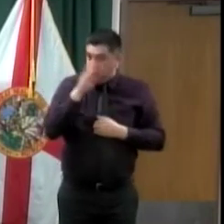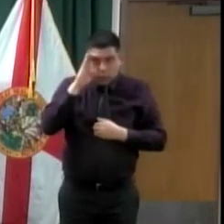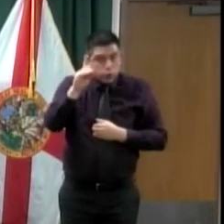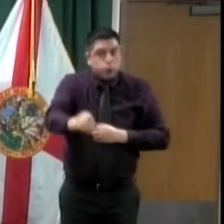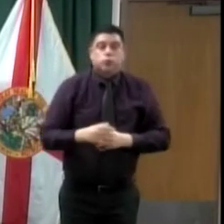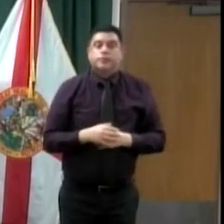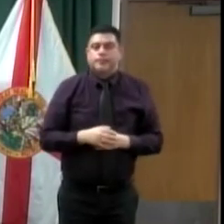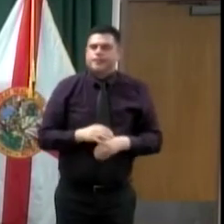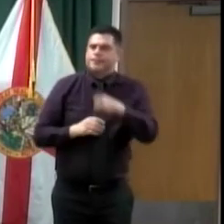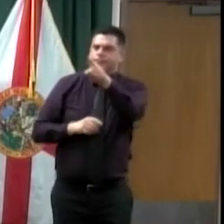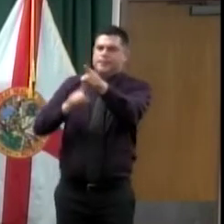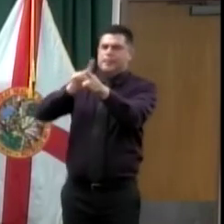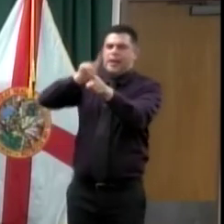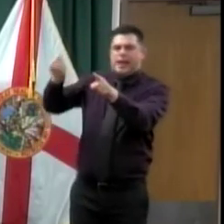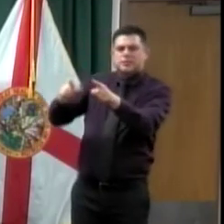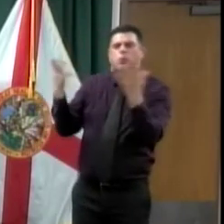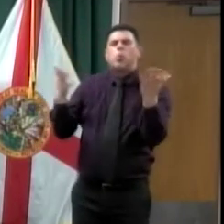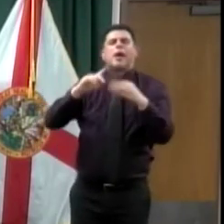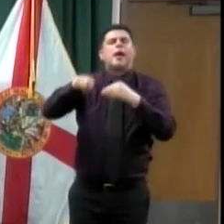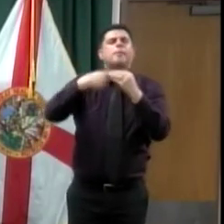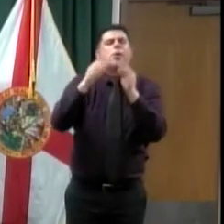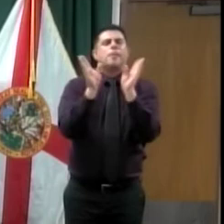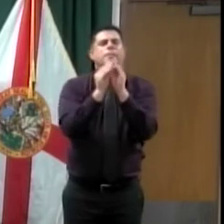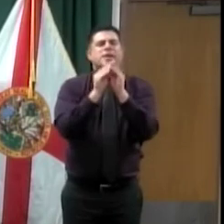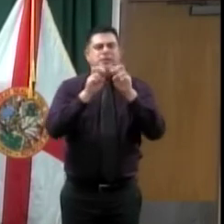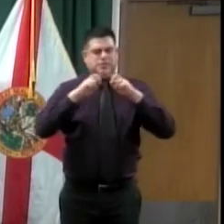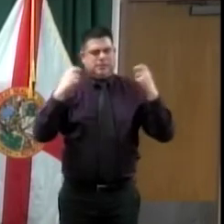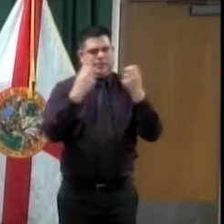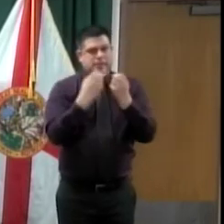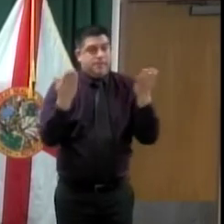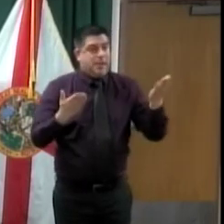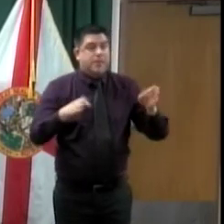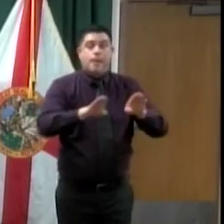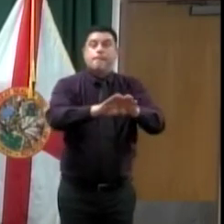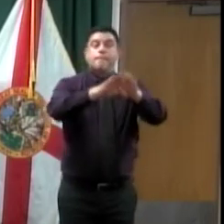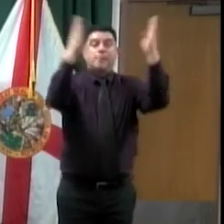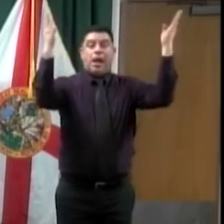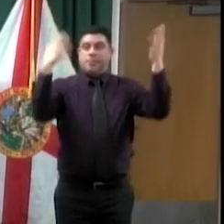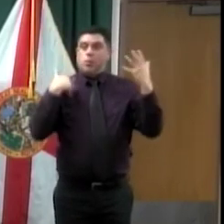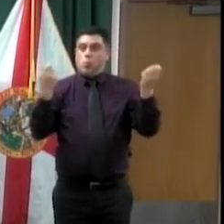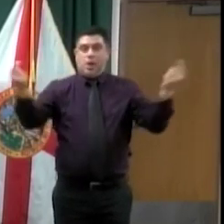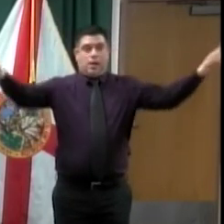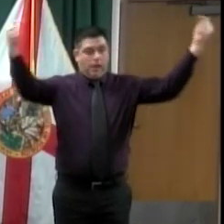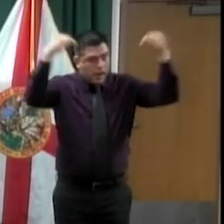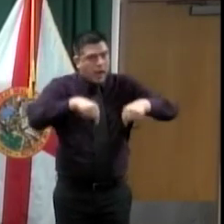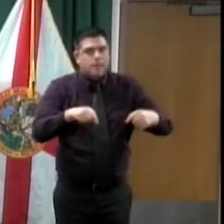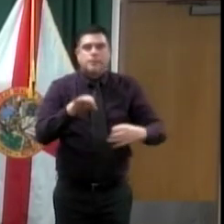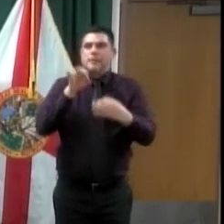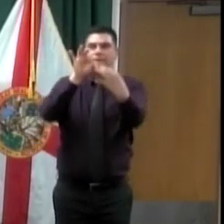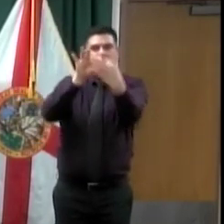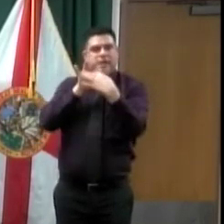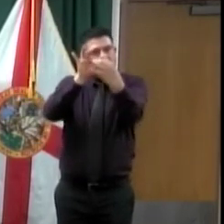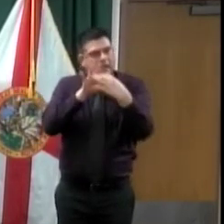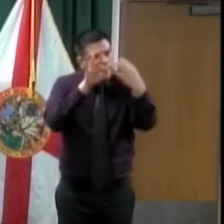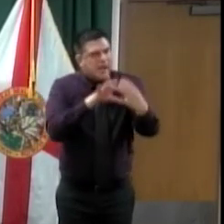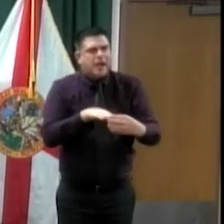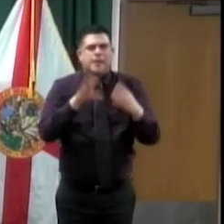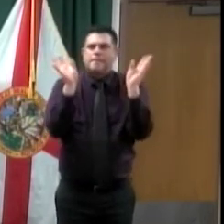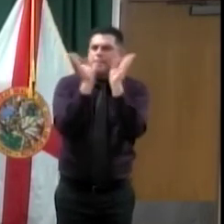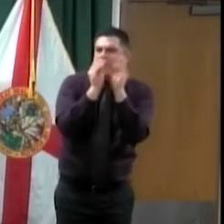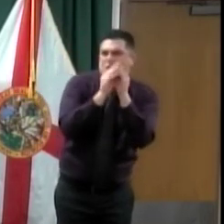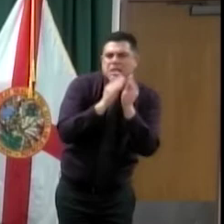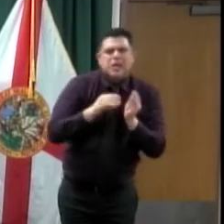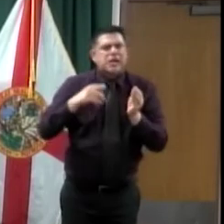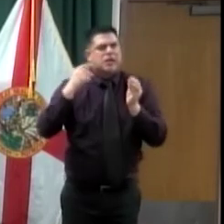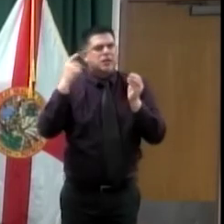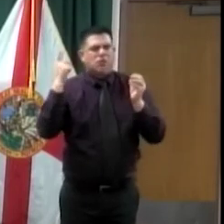to put their input in, but they can't go there. We've heard complaints about that. Sure. Why not hold off a lot of these things